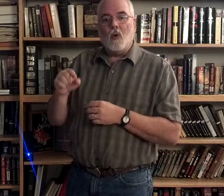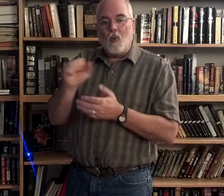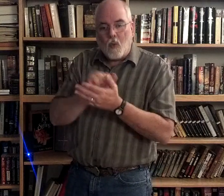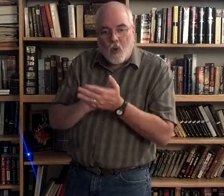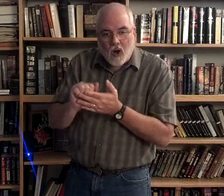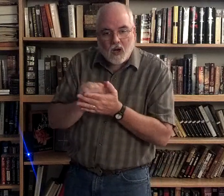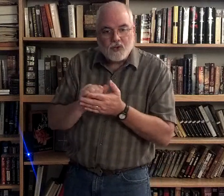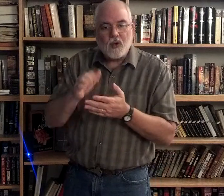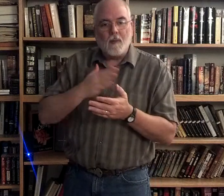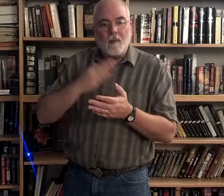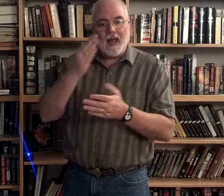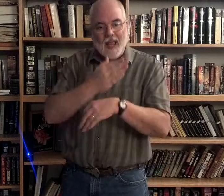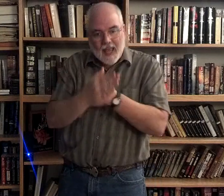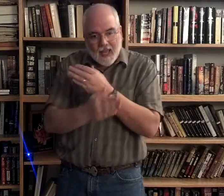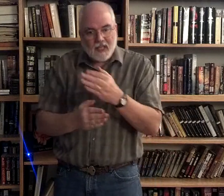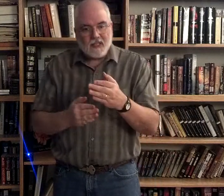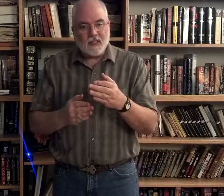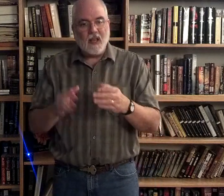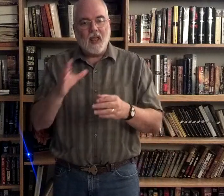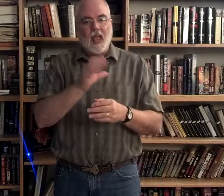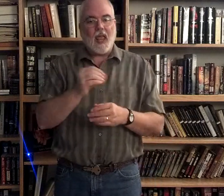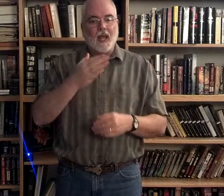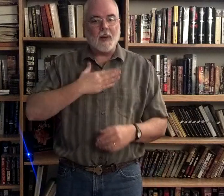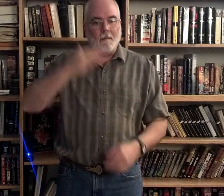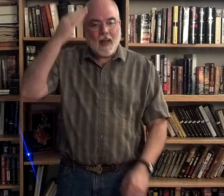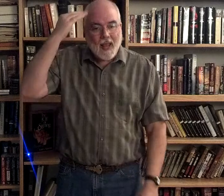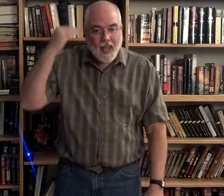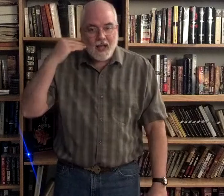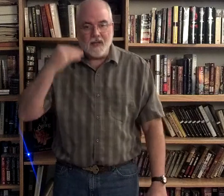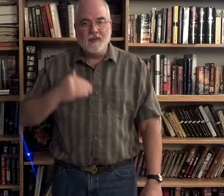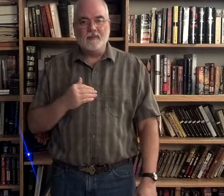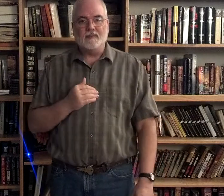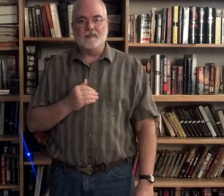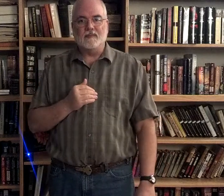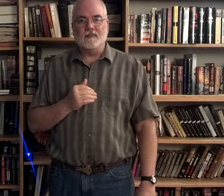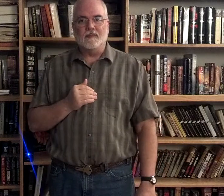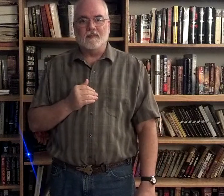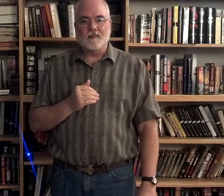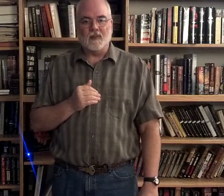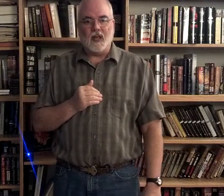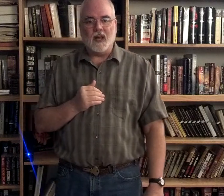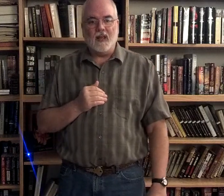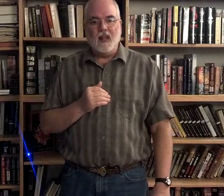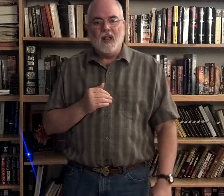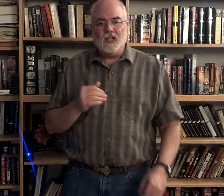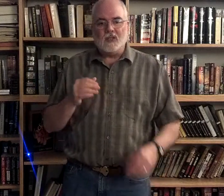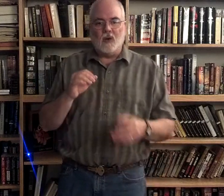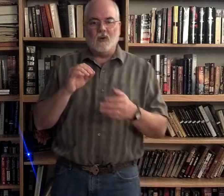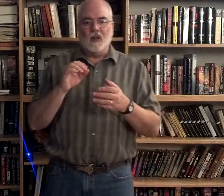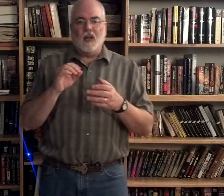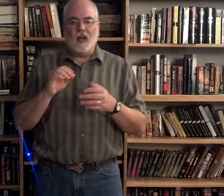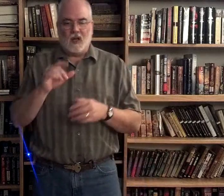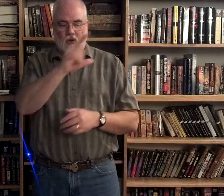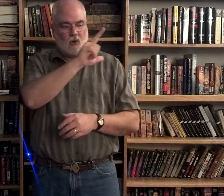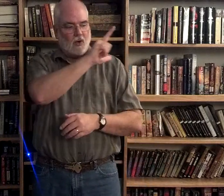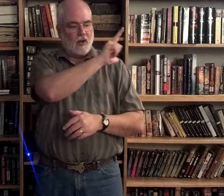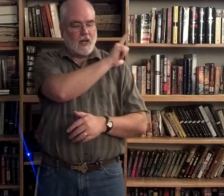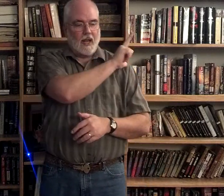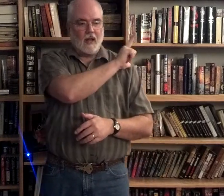wash my hands and my head, okay? So, Lord, L